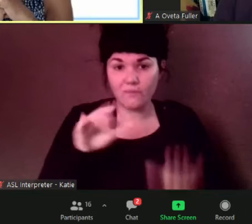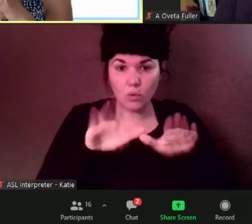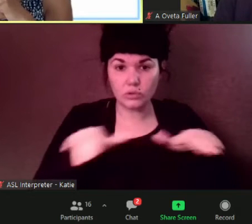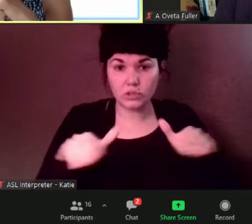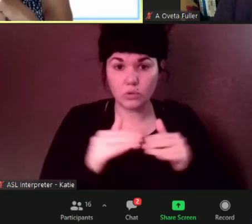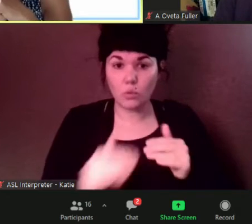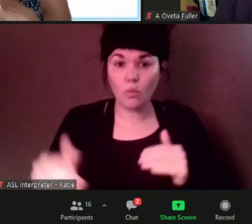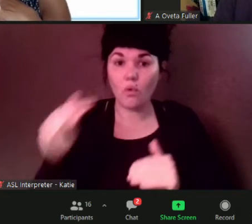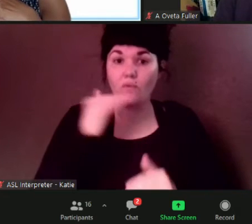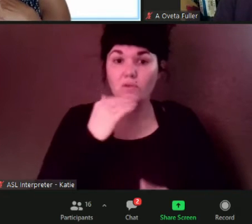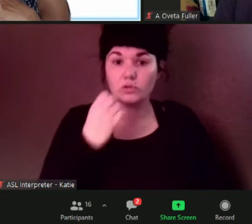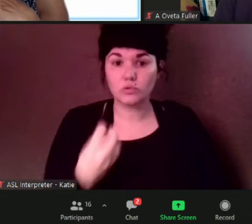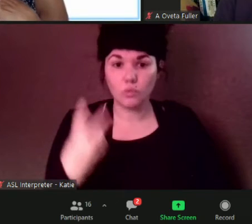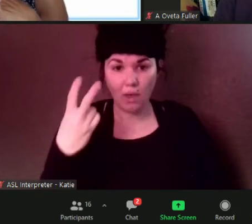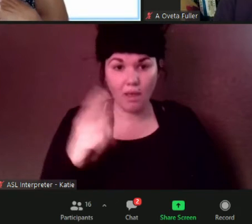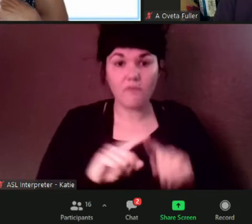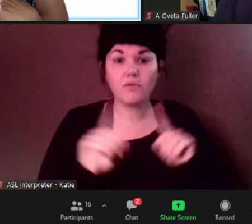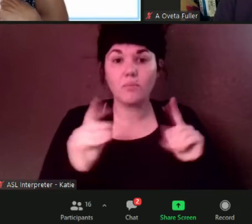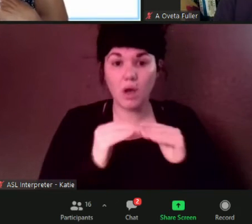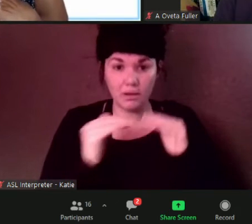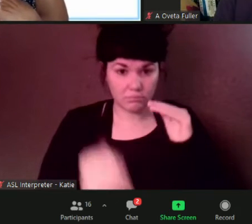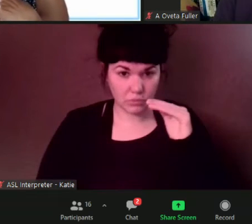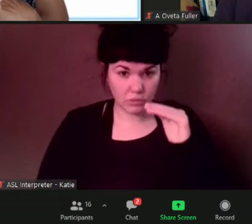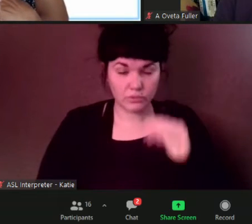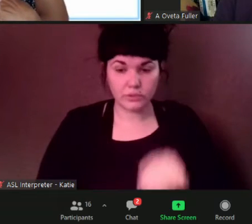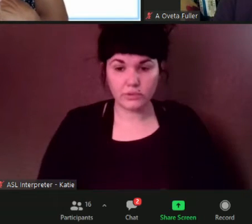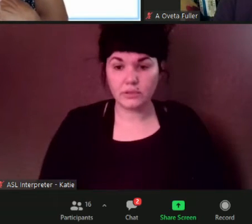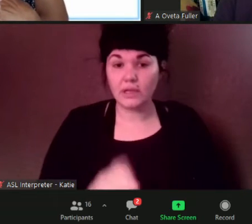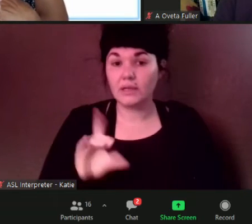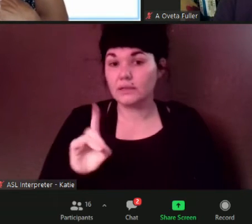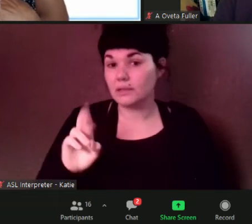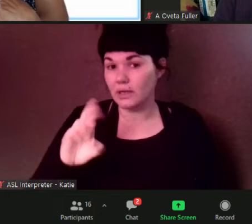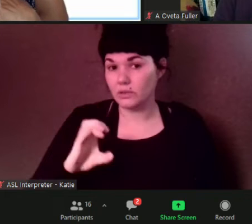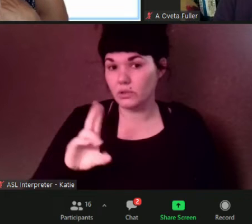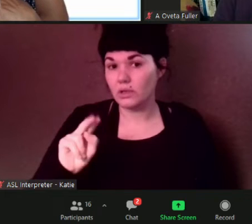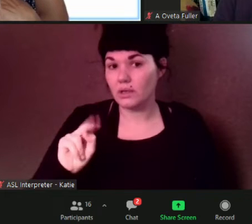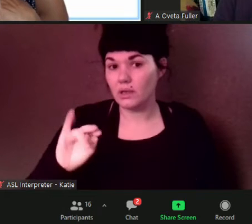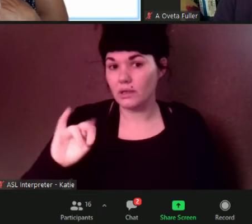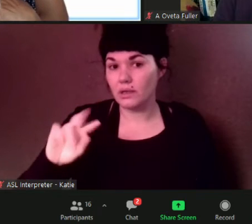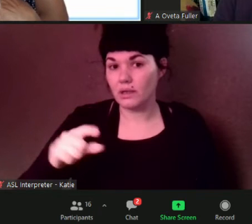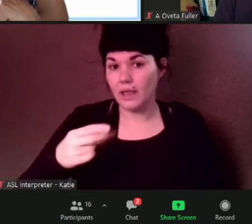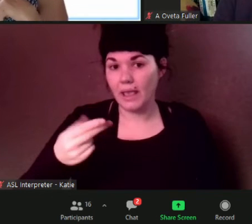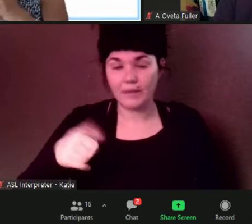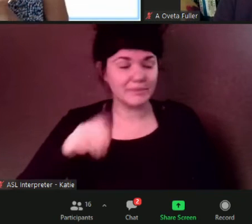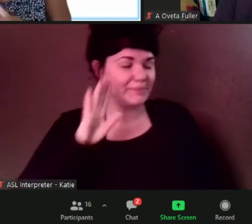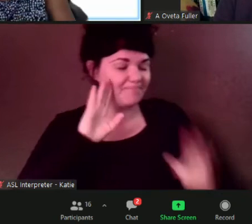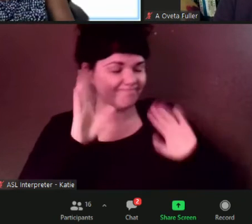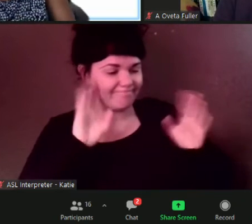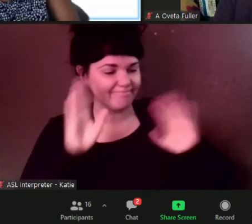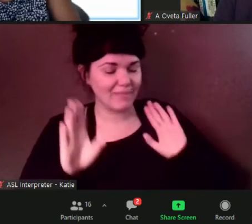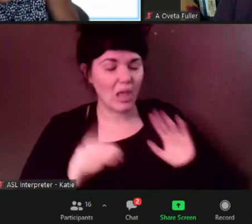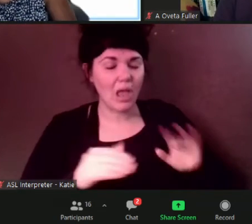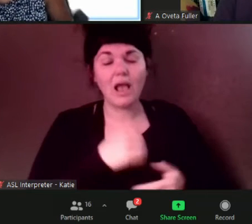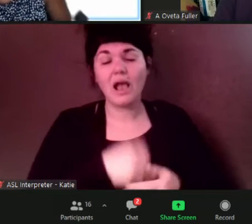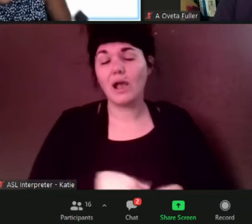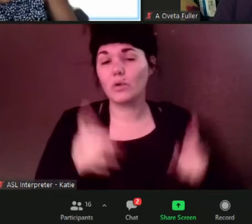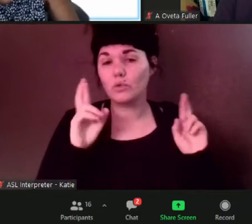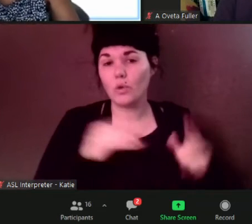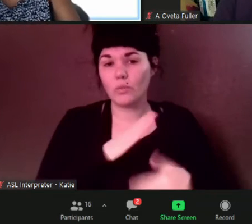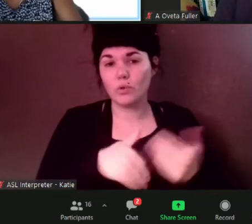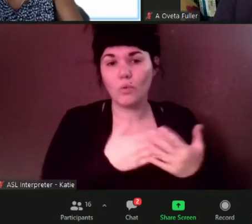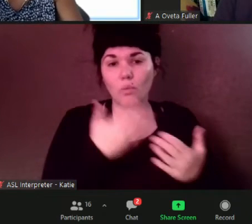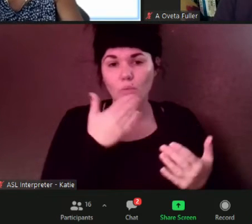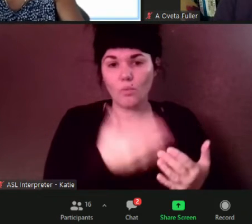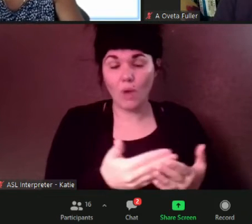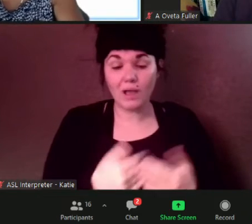hi everyone i hope you're doing well so the delta variant i've been watching and the number